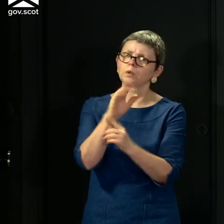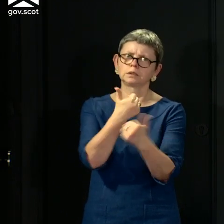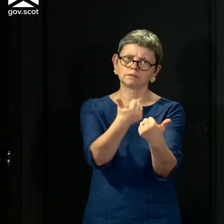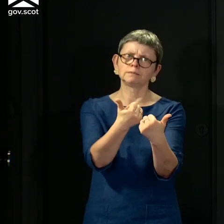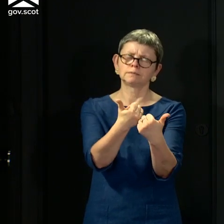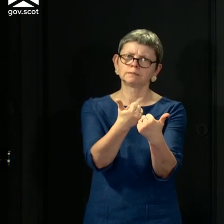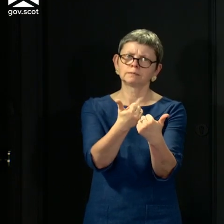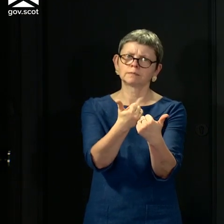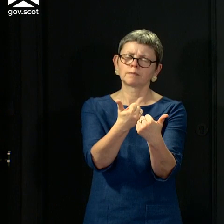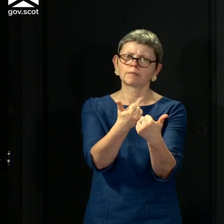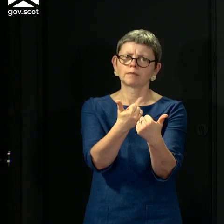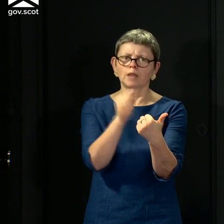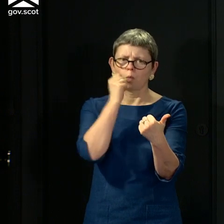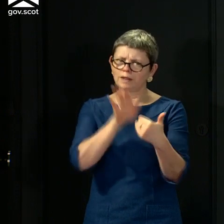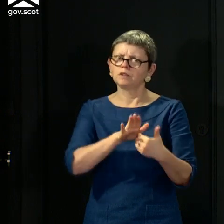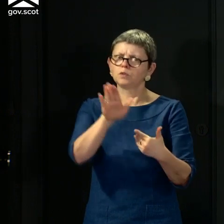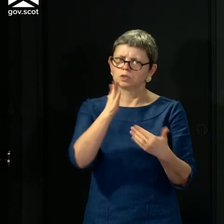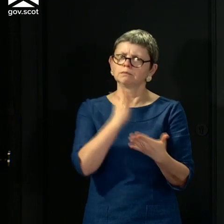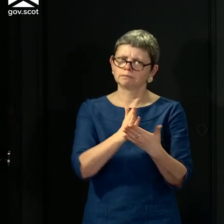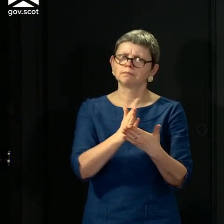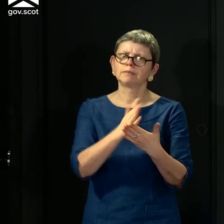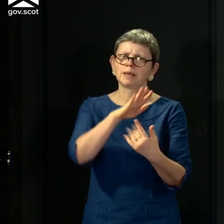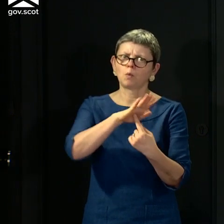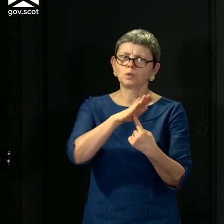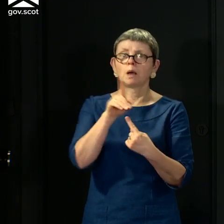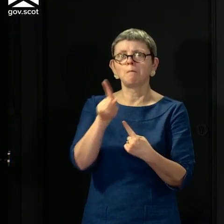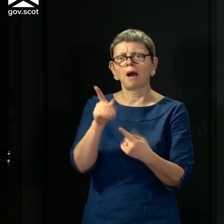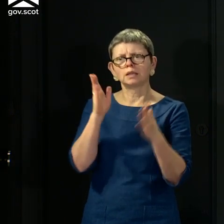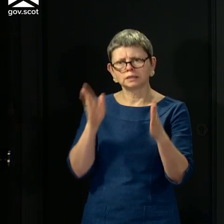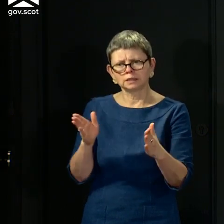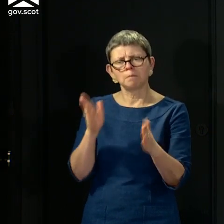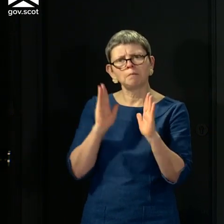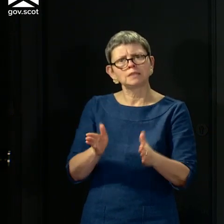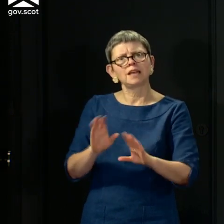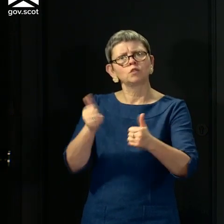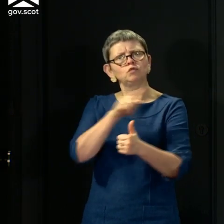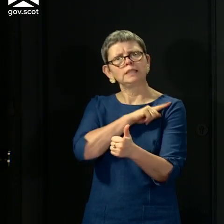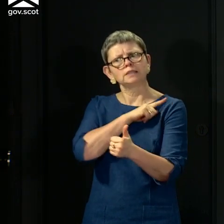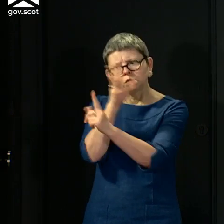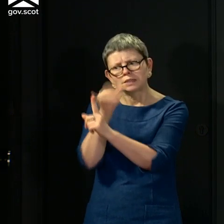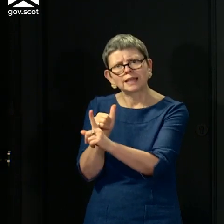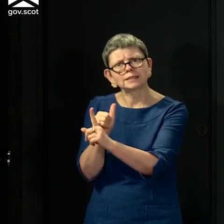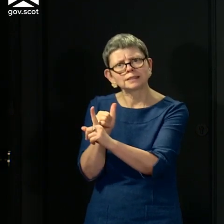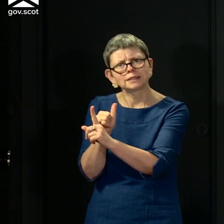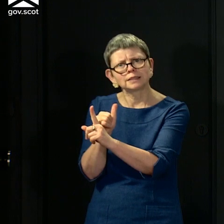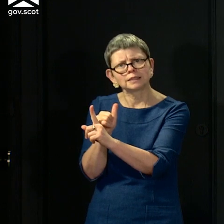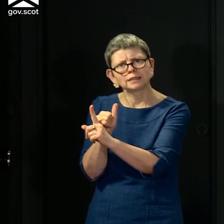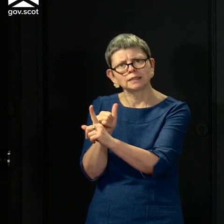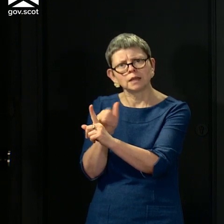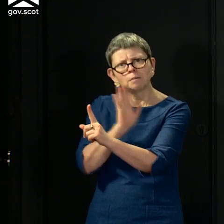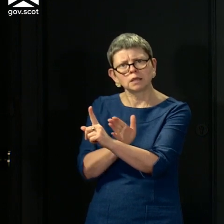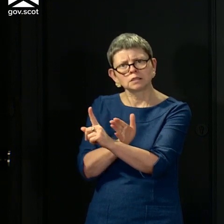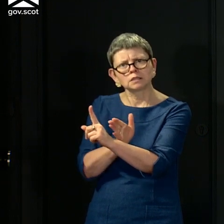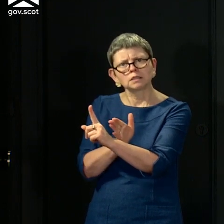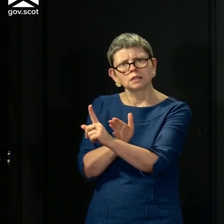perhaps more important when we begin to test, trace, isolate, but that these are clinically driven decisions. And that's why I would say perhaps